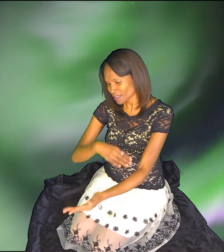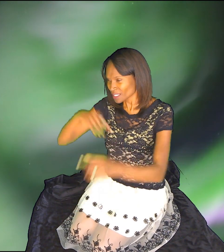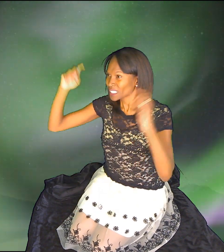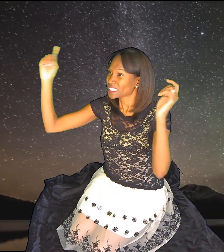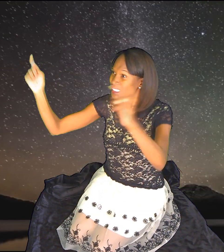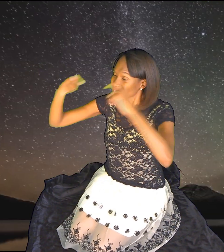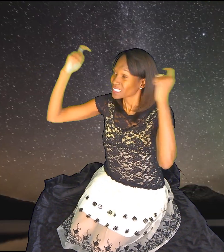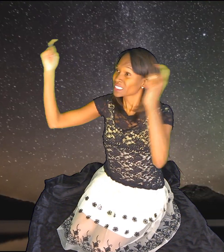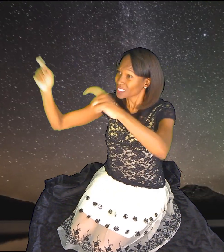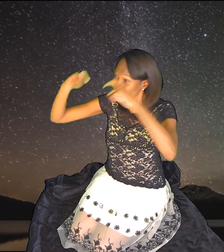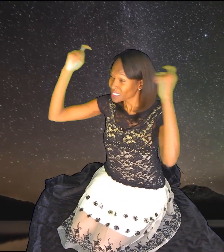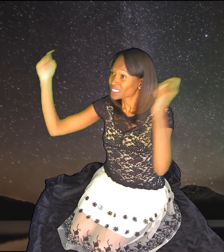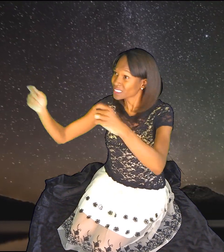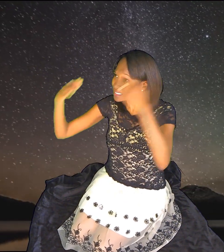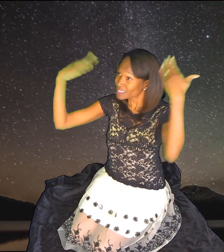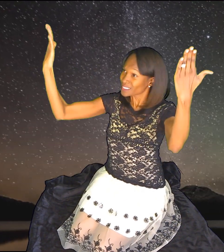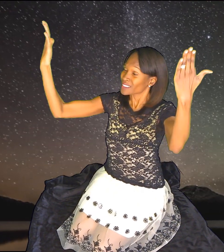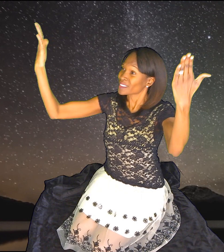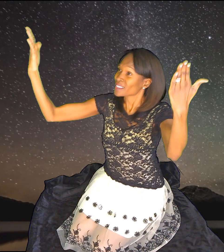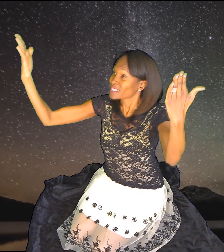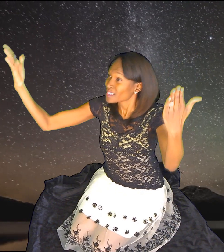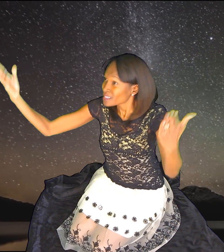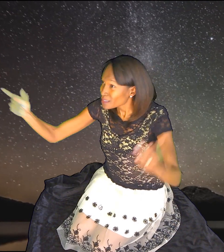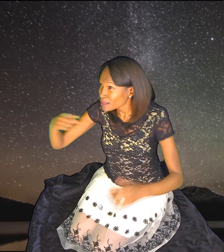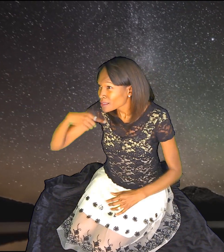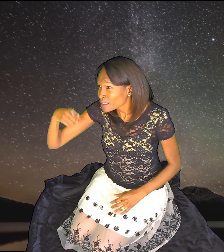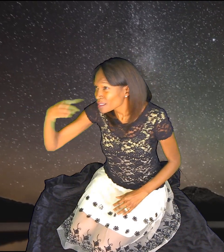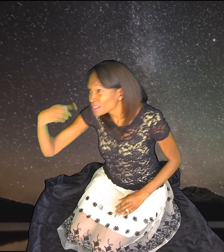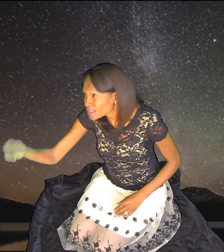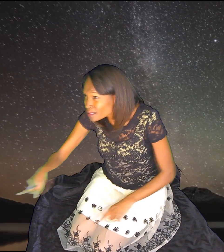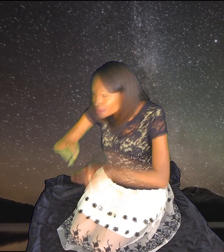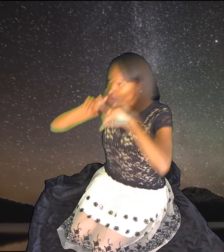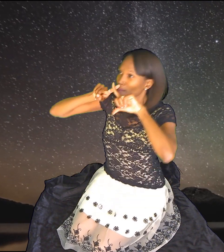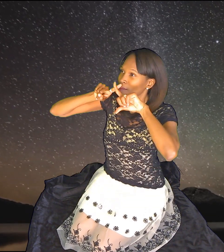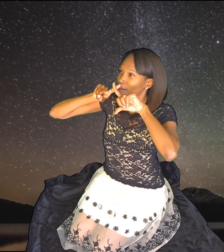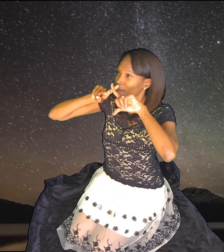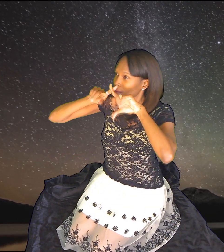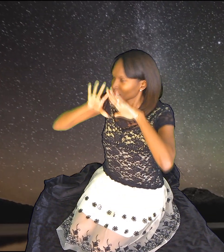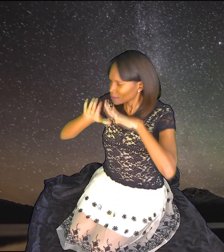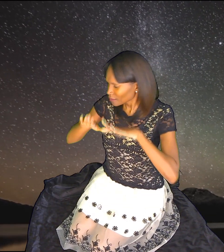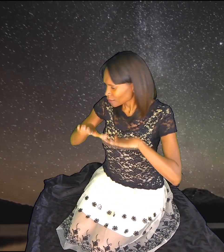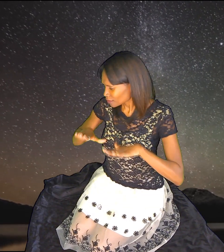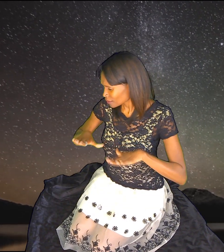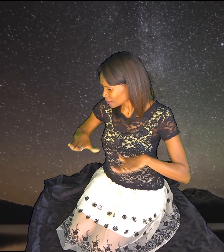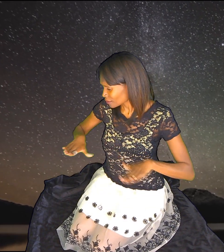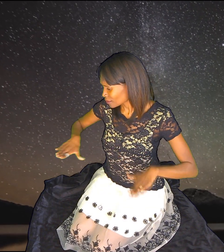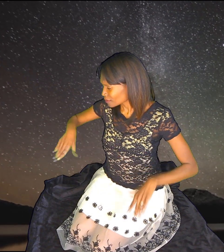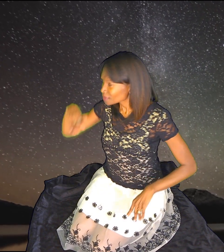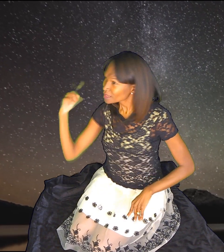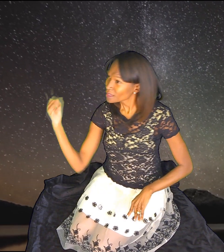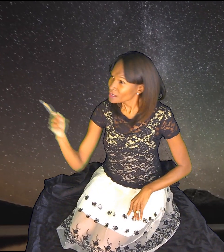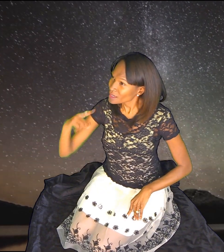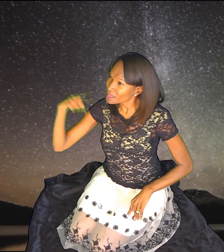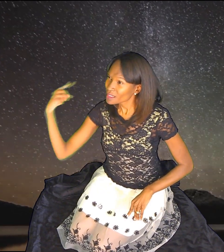hallelujah? Will I be able to speak it all? Can you only